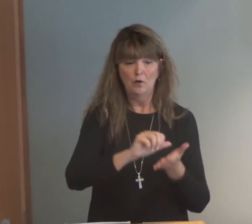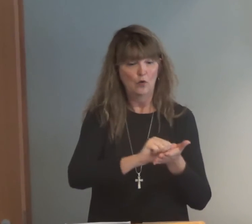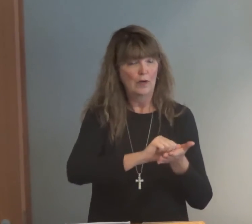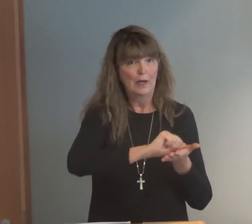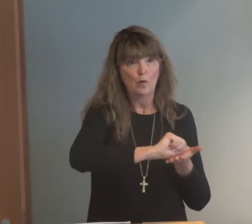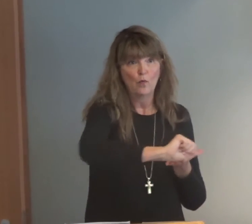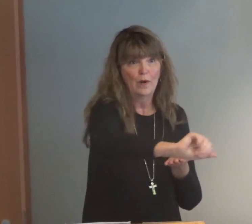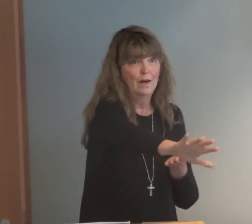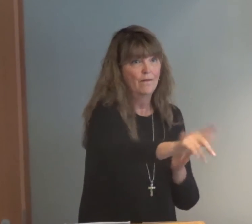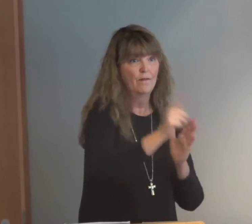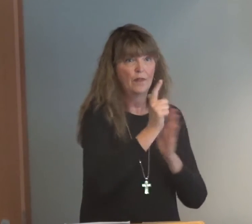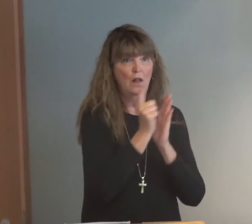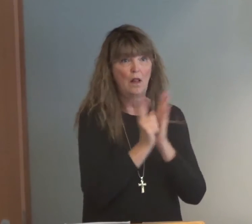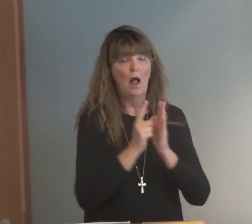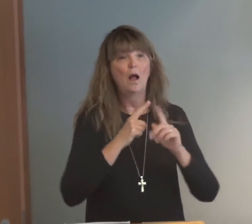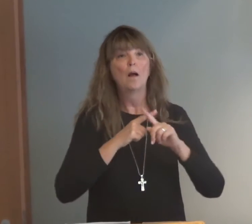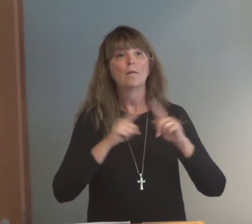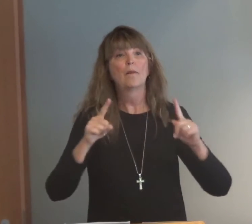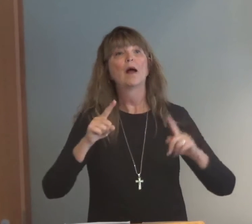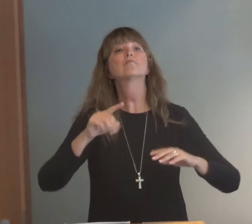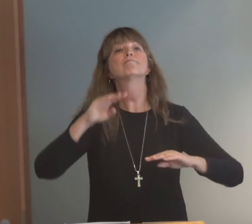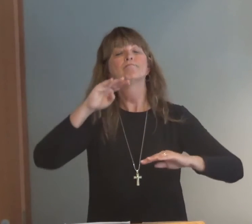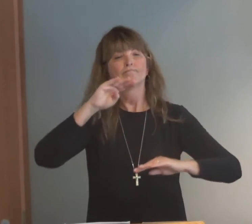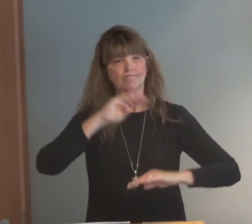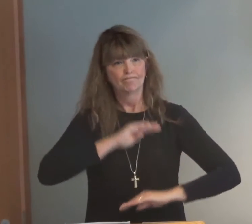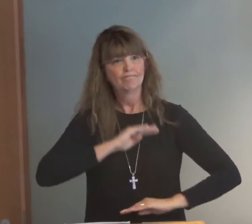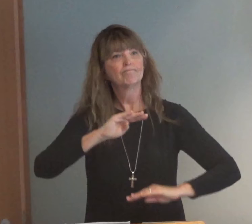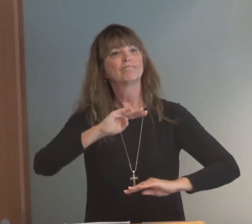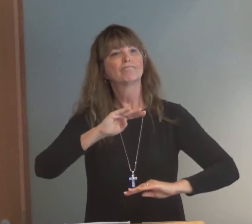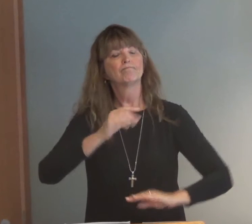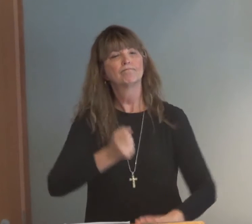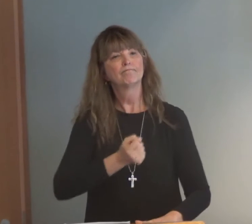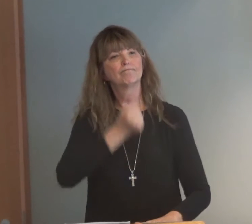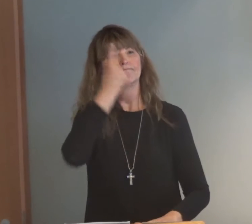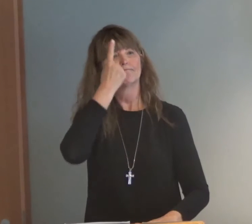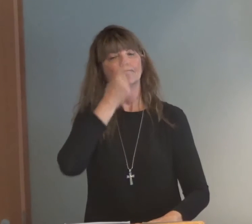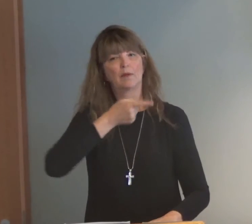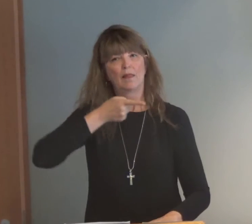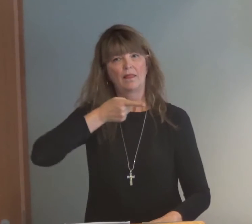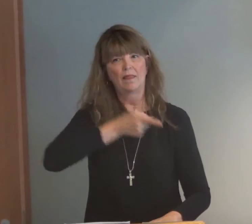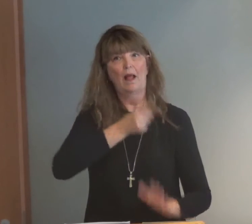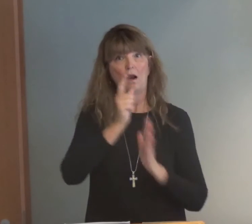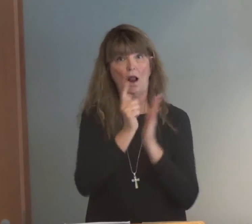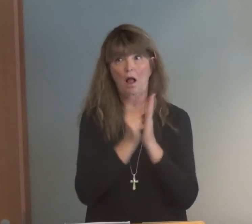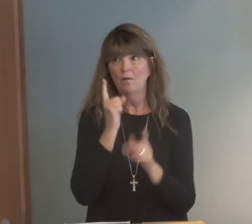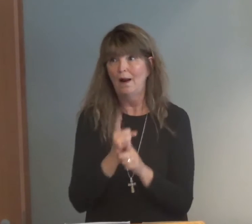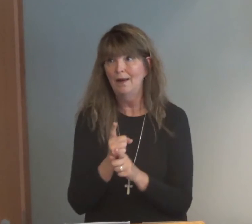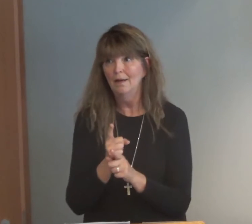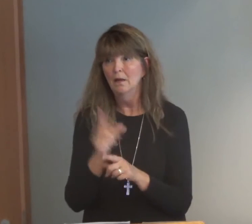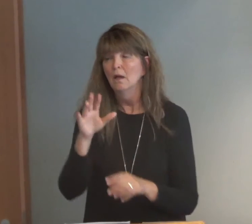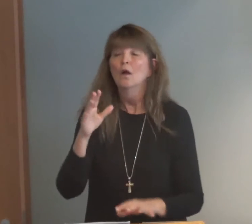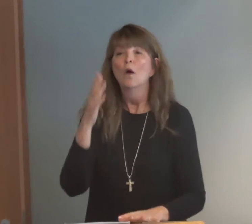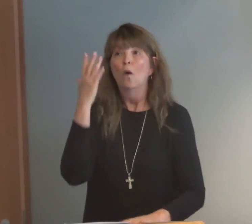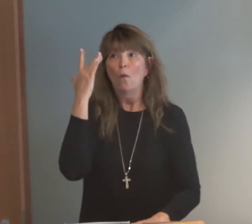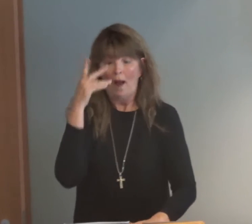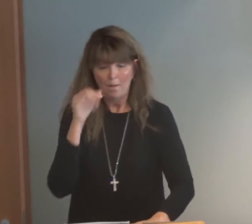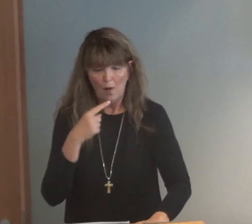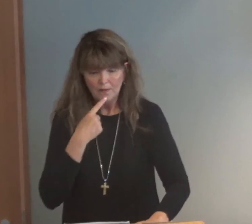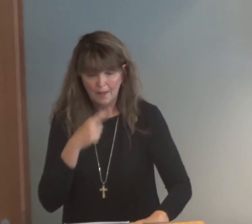that's not true. The law has been reduced. It has not been eradicated. We still need to satisfy